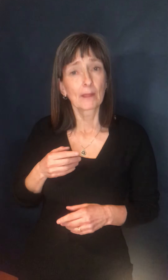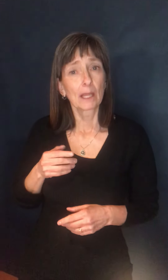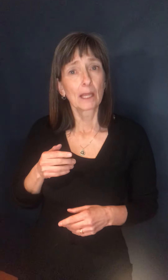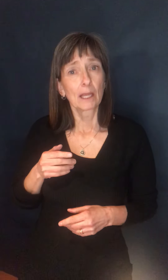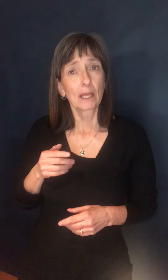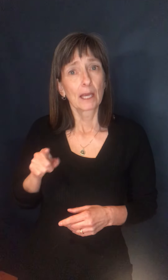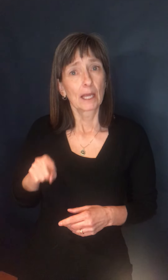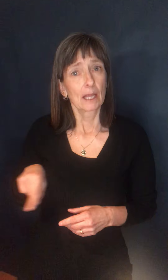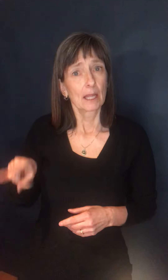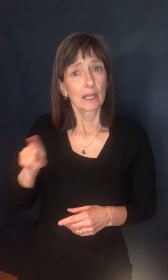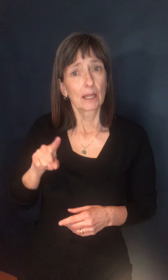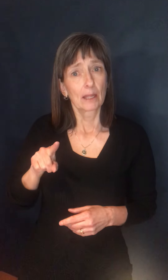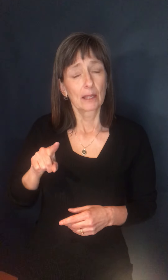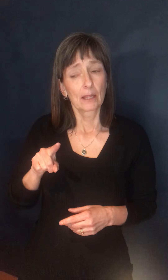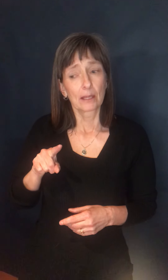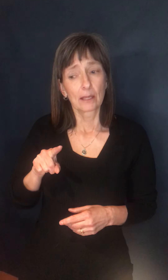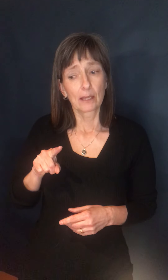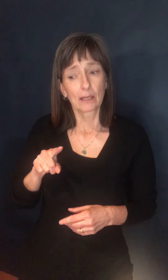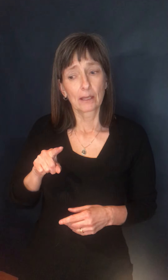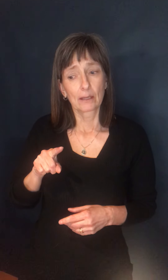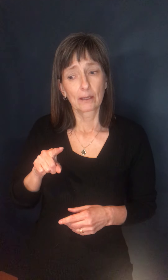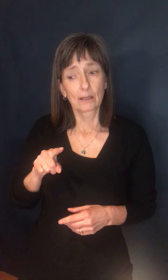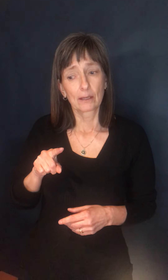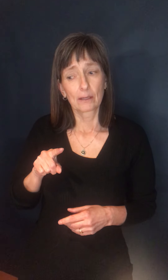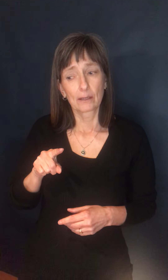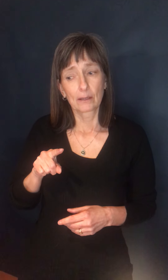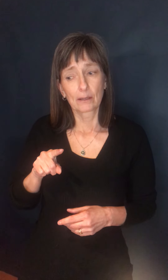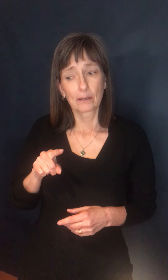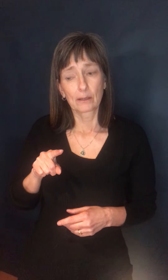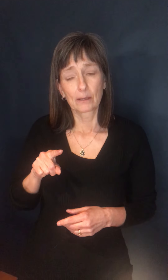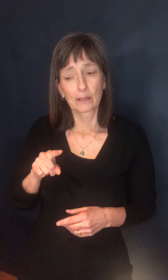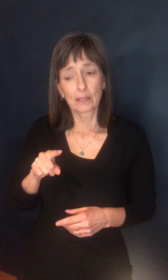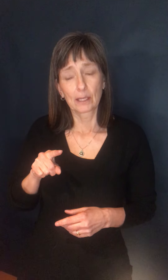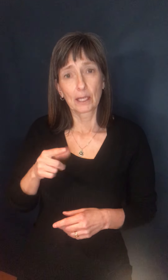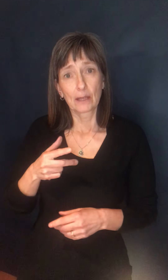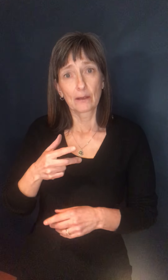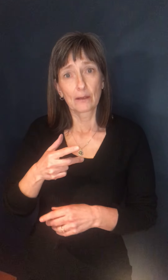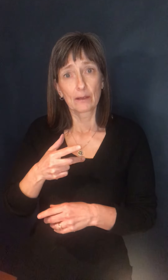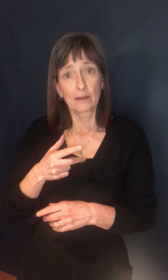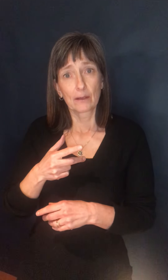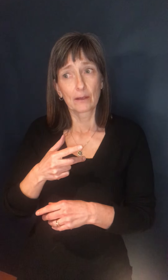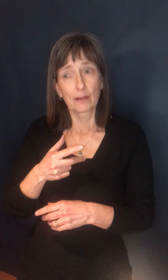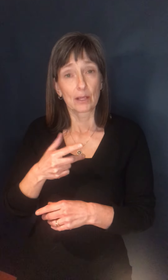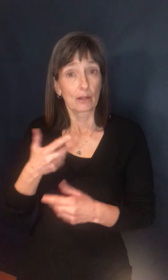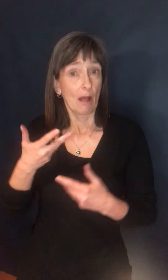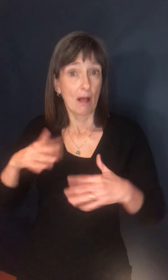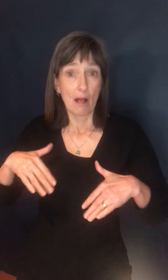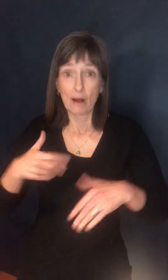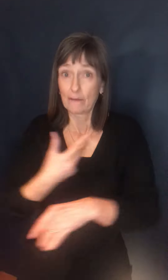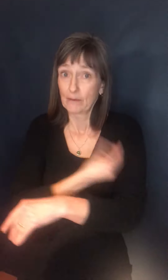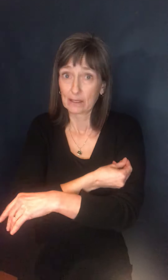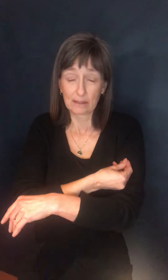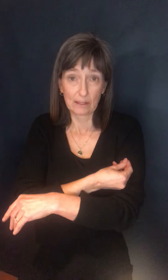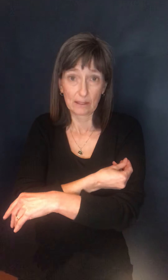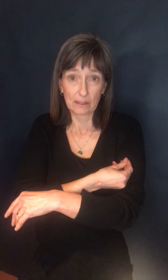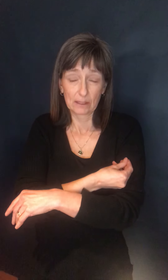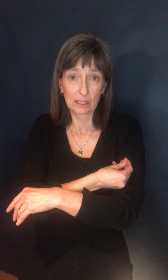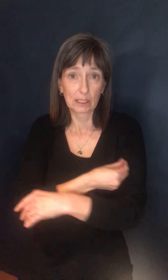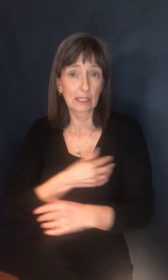uh, have been vaccinated, uh, fear their risk of exposure and don't know when they'll be vaccinated? Thanks again. Um,